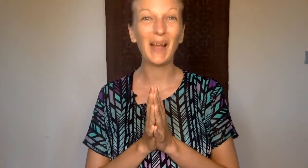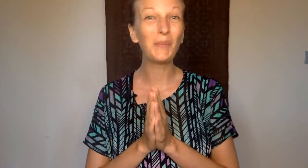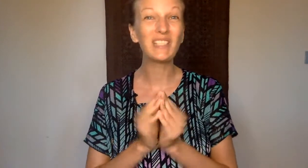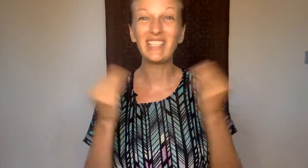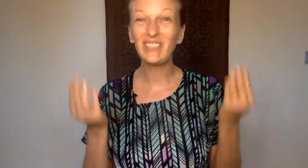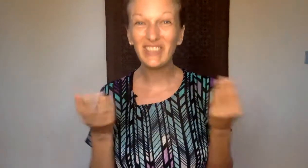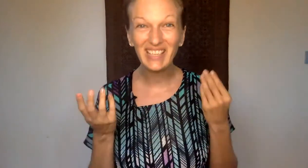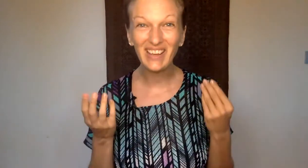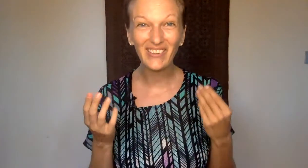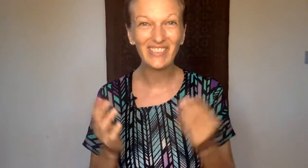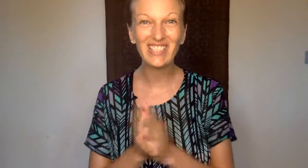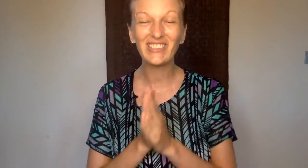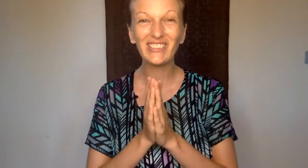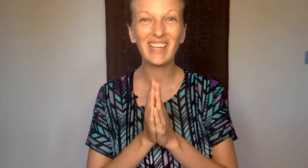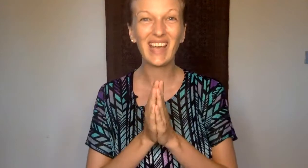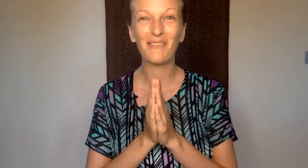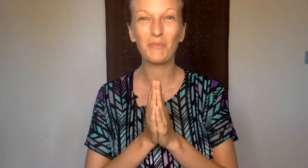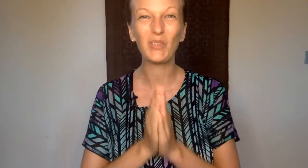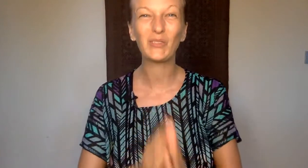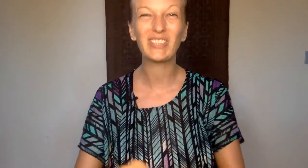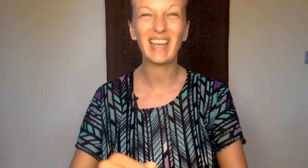hope to see you in another video. And have a beautiful day.